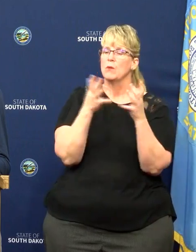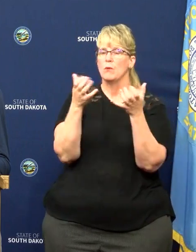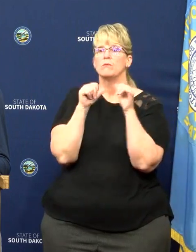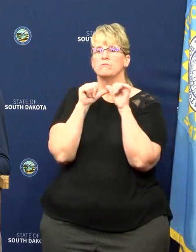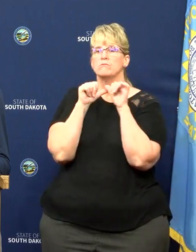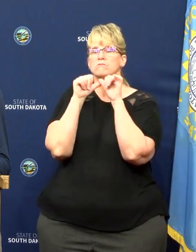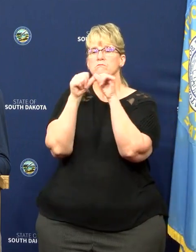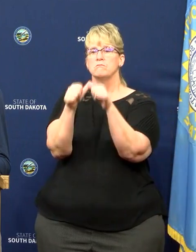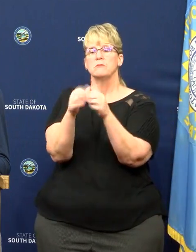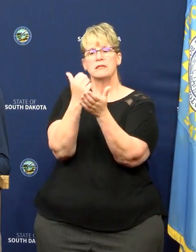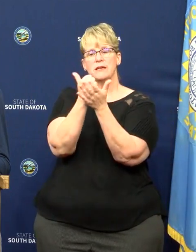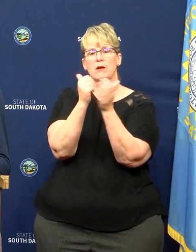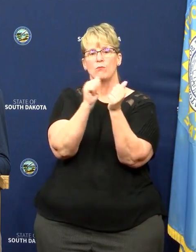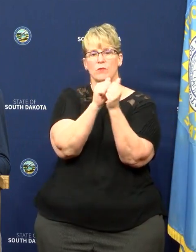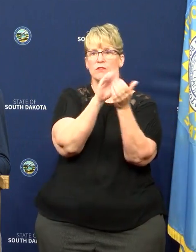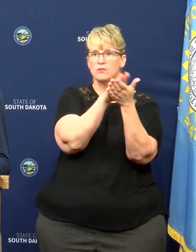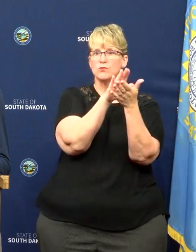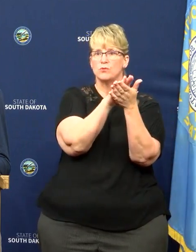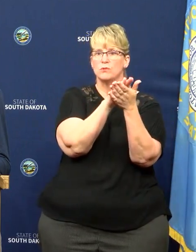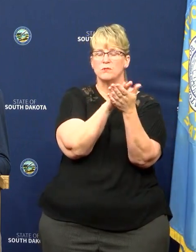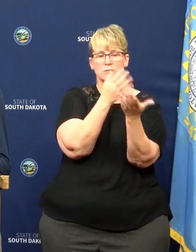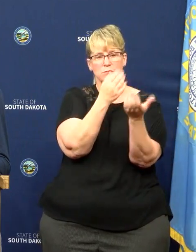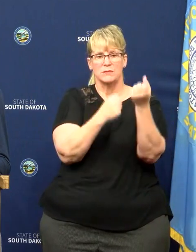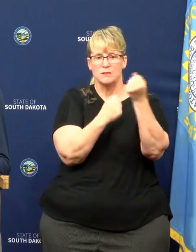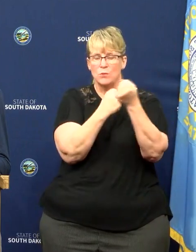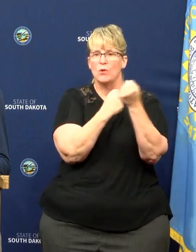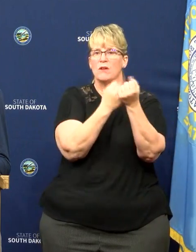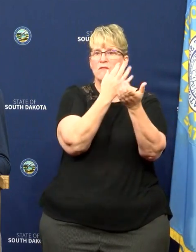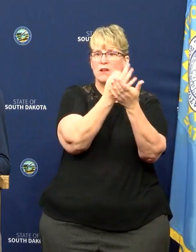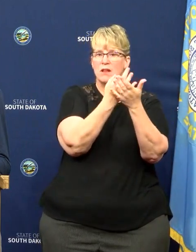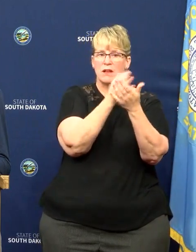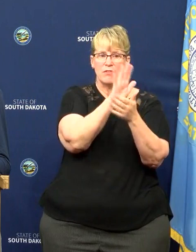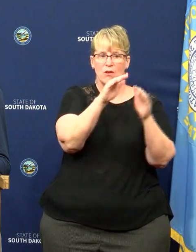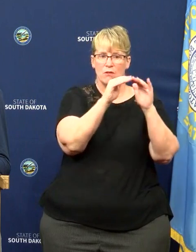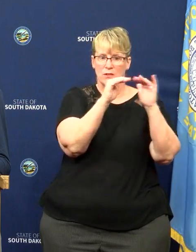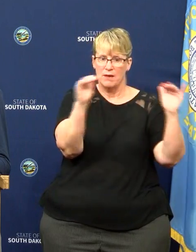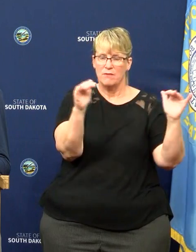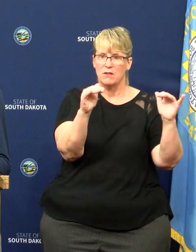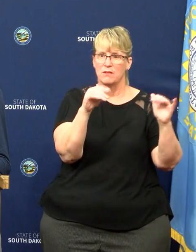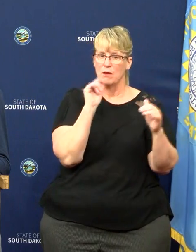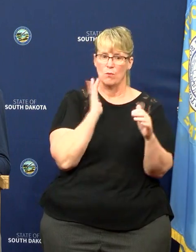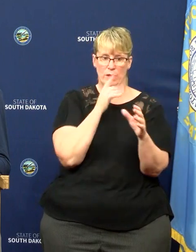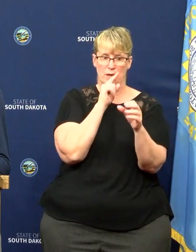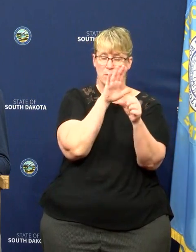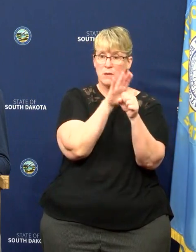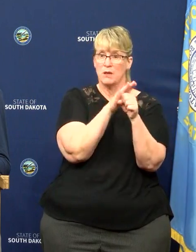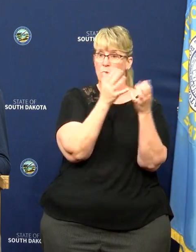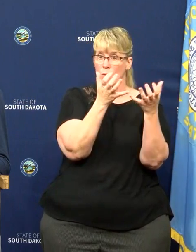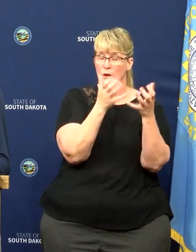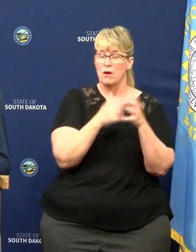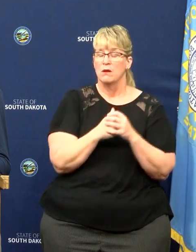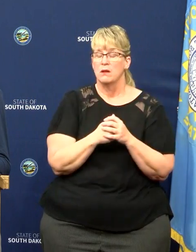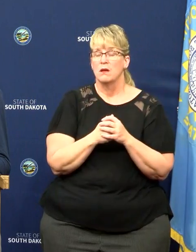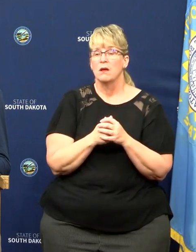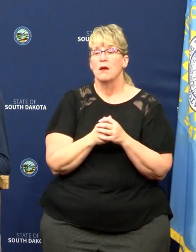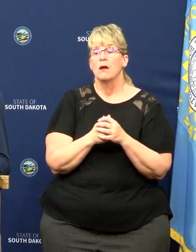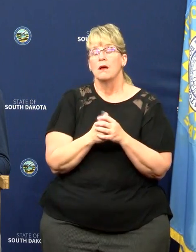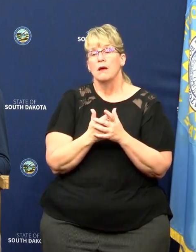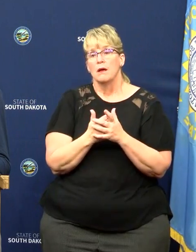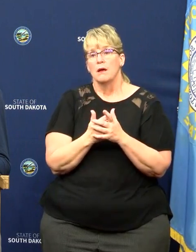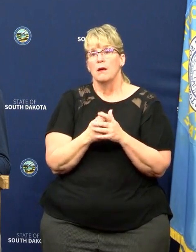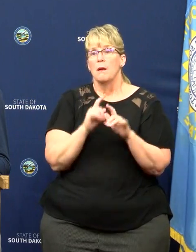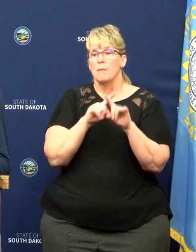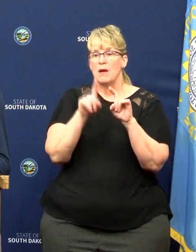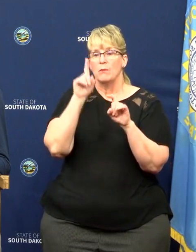continue to help our schools be funded at a level to which we committed. We just possibly will still